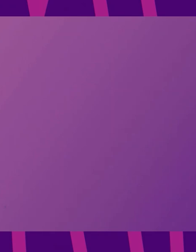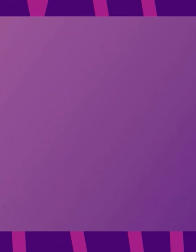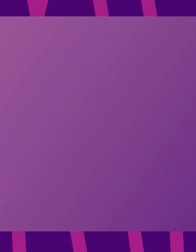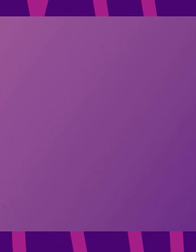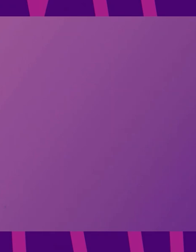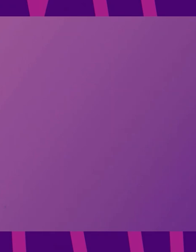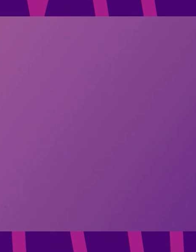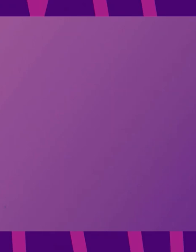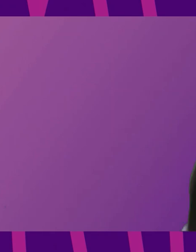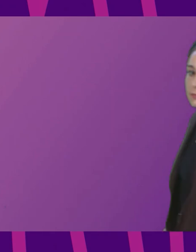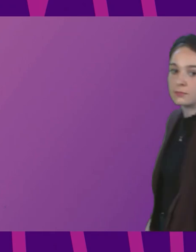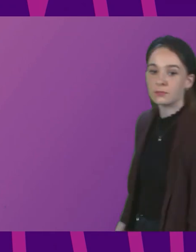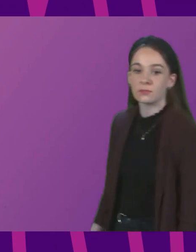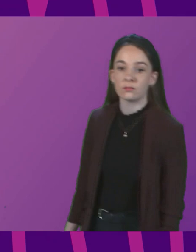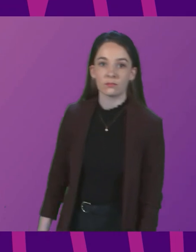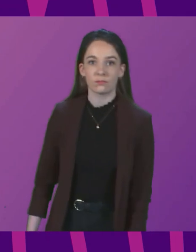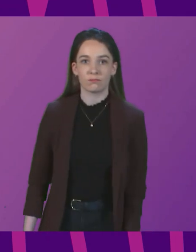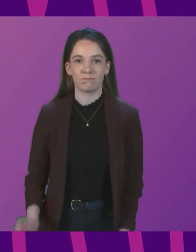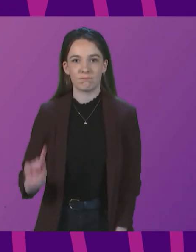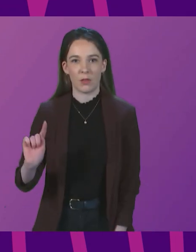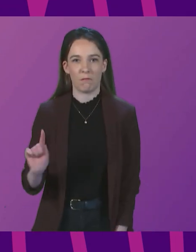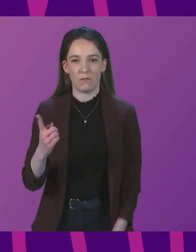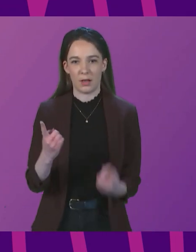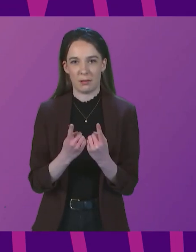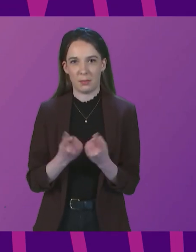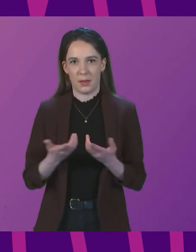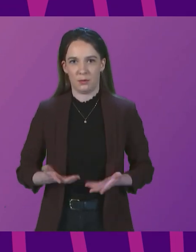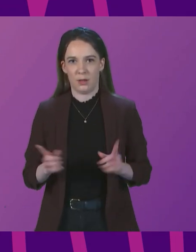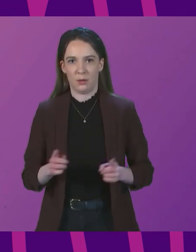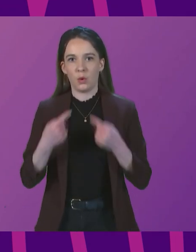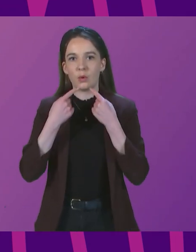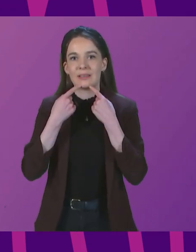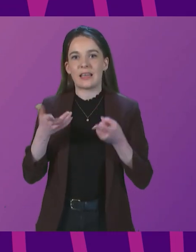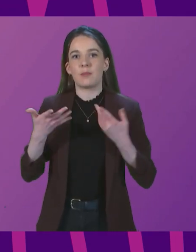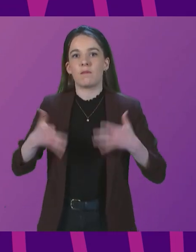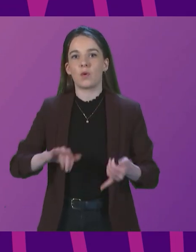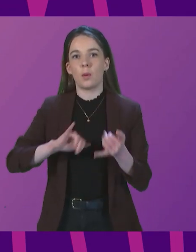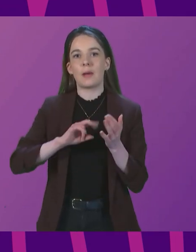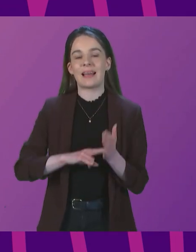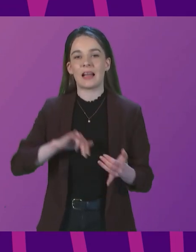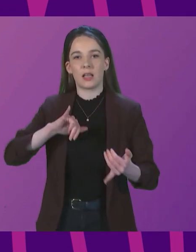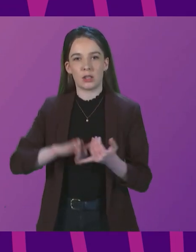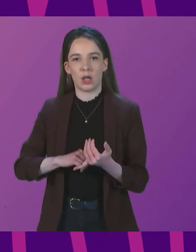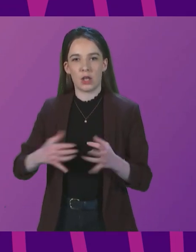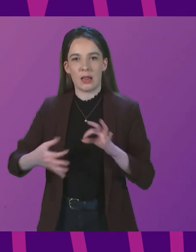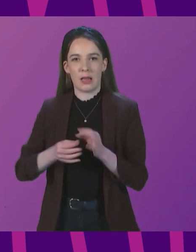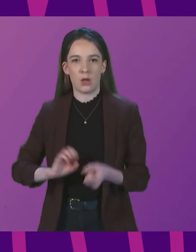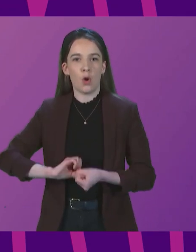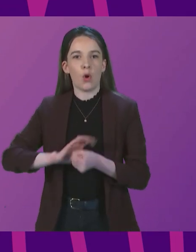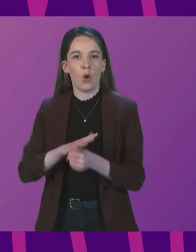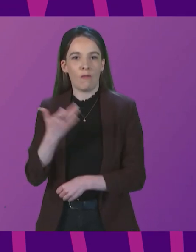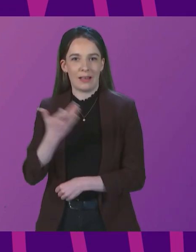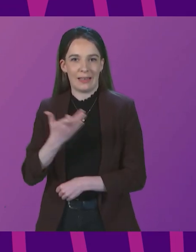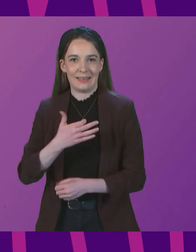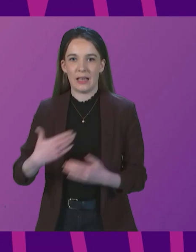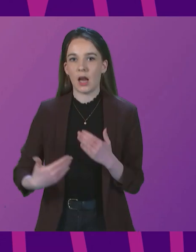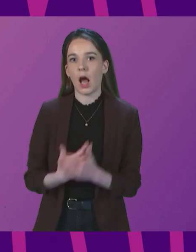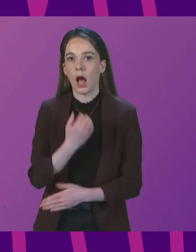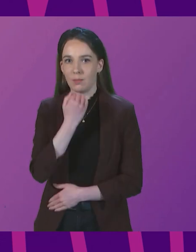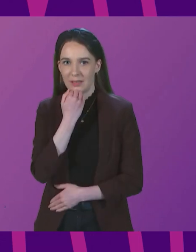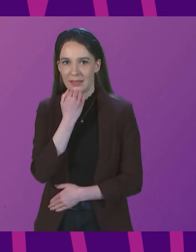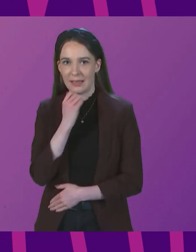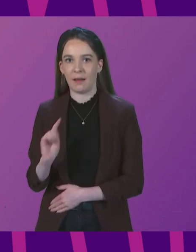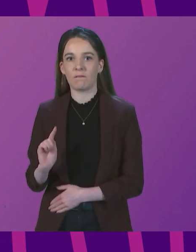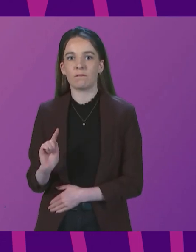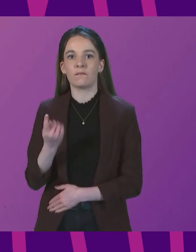Holyrood campus? The first item of business is a statement by Nicola Sturgeon on Covid-19 update. The First Minister will